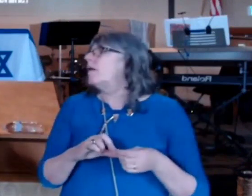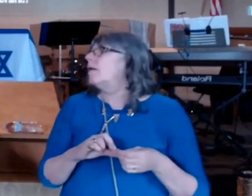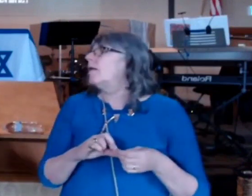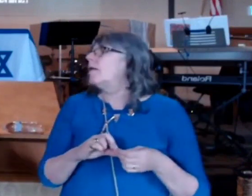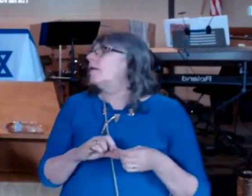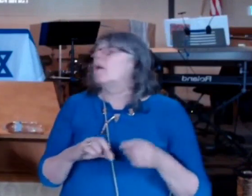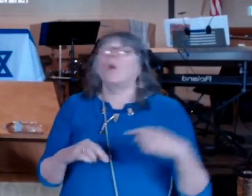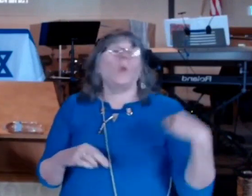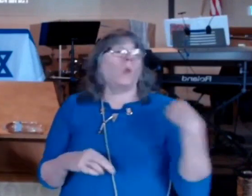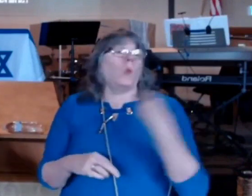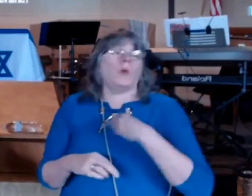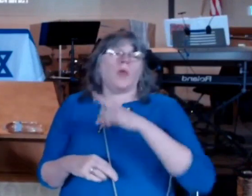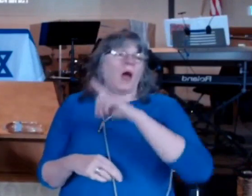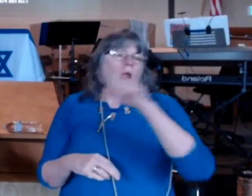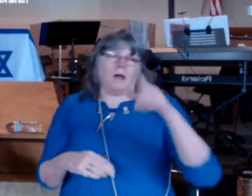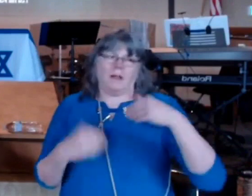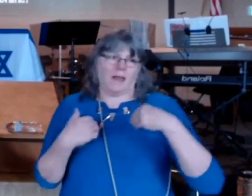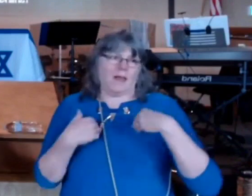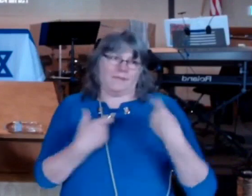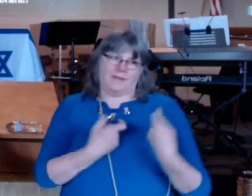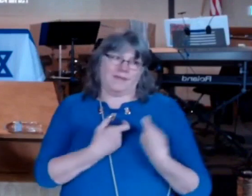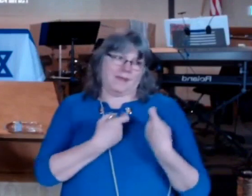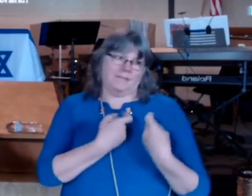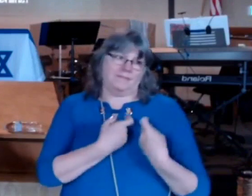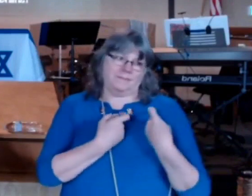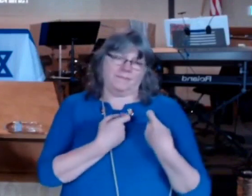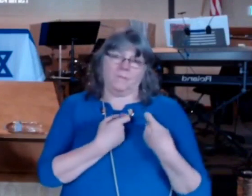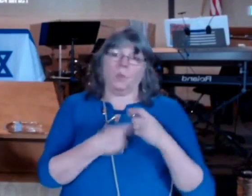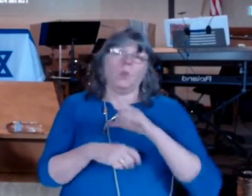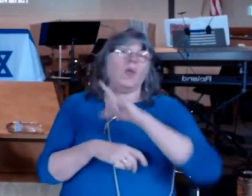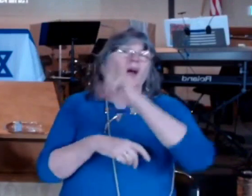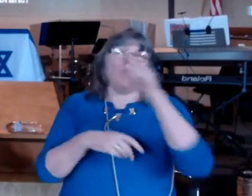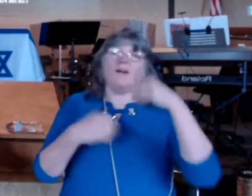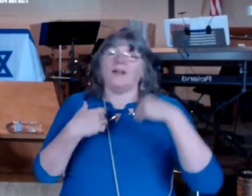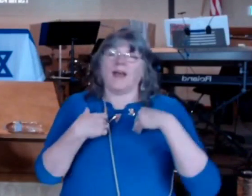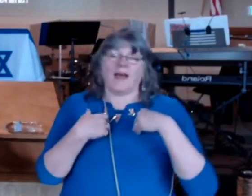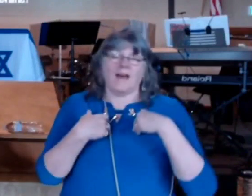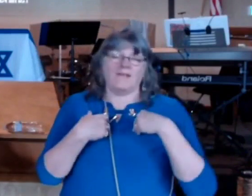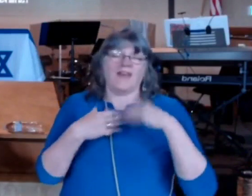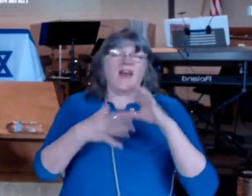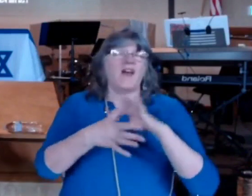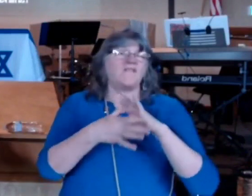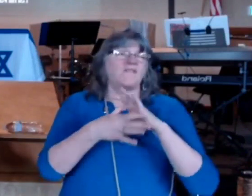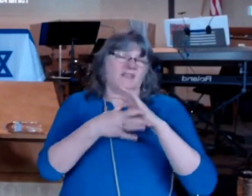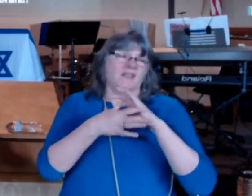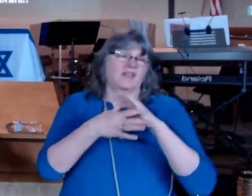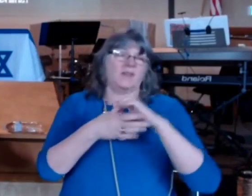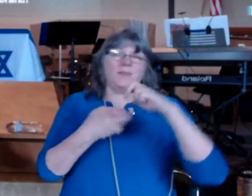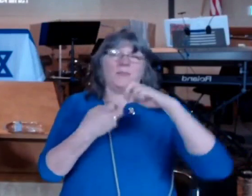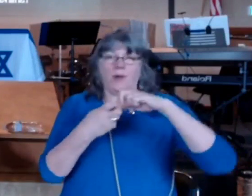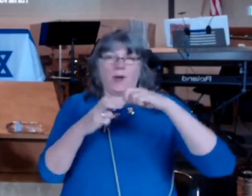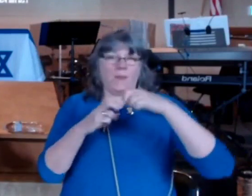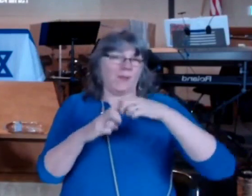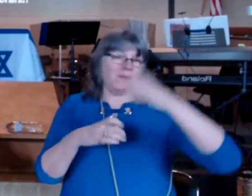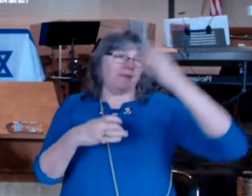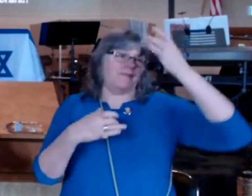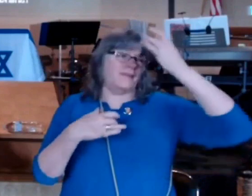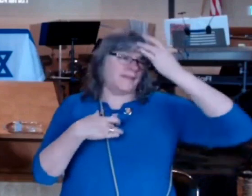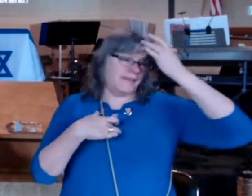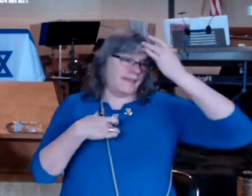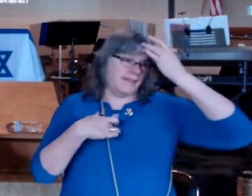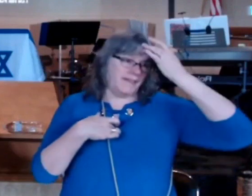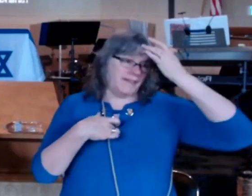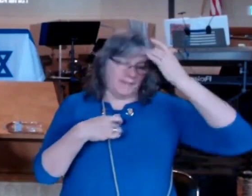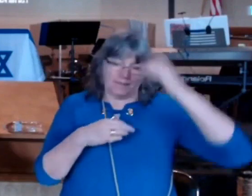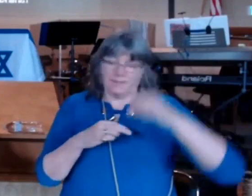all as we are all subject to physical death we are also subject to spiritual death